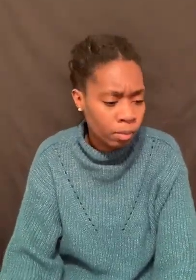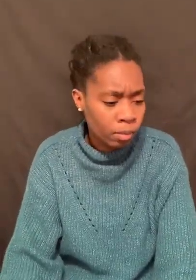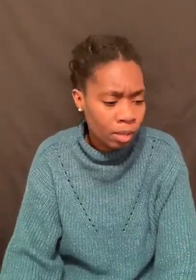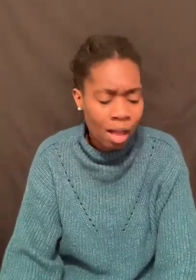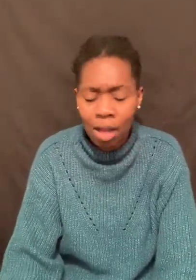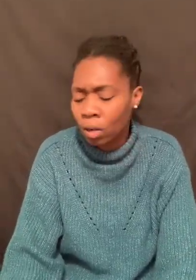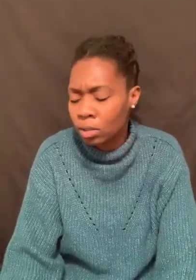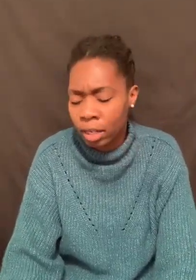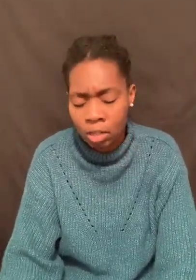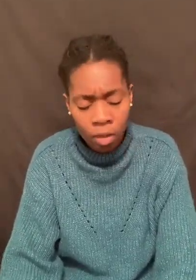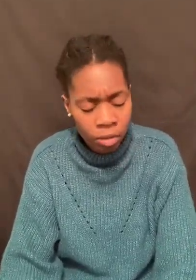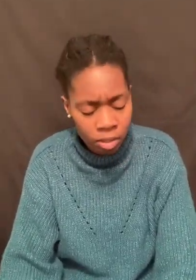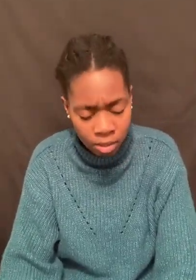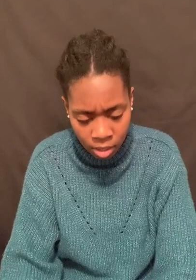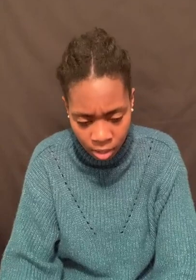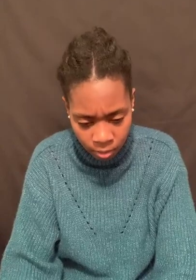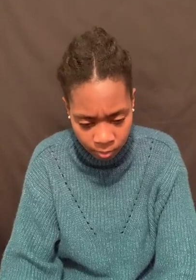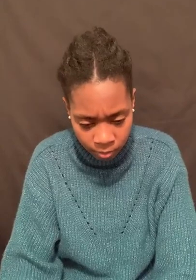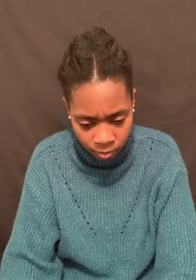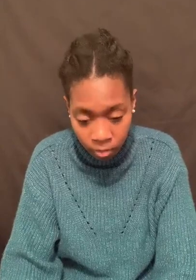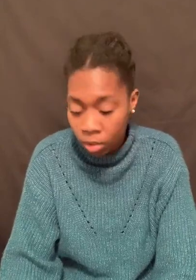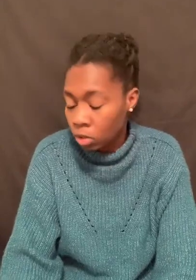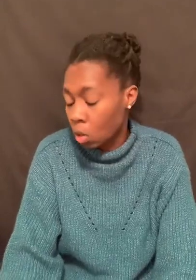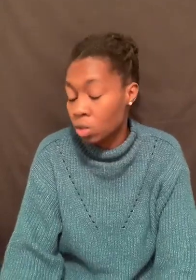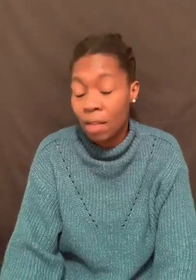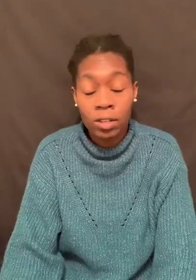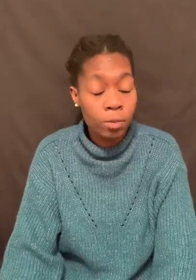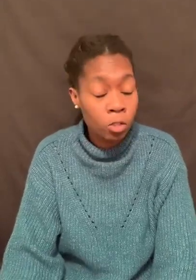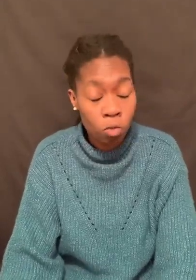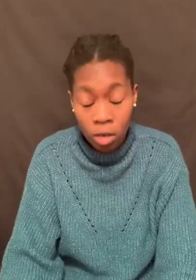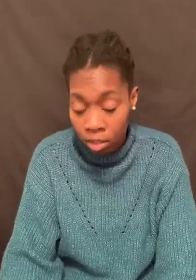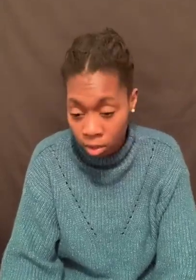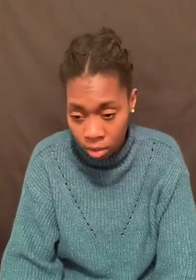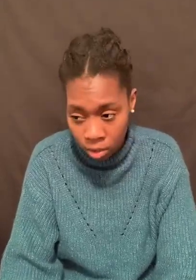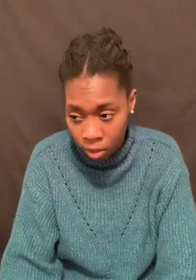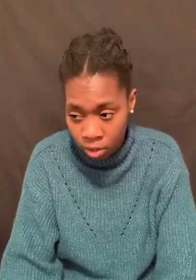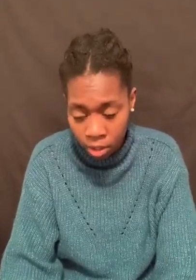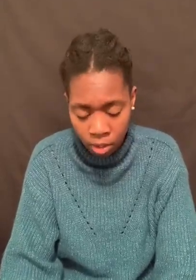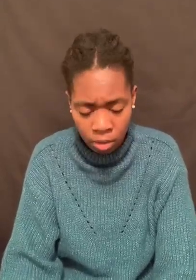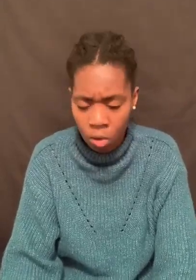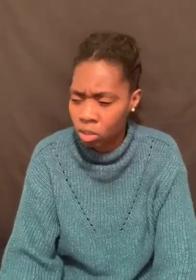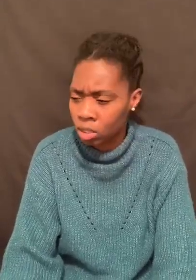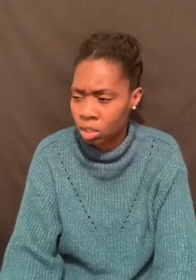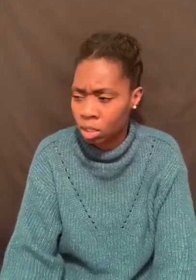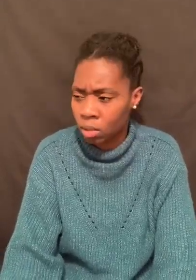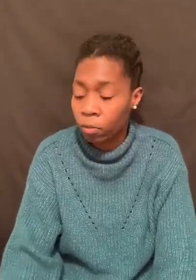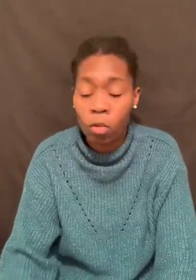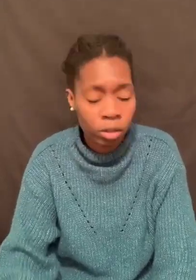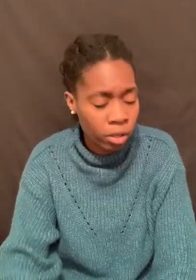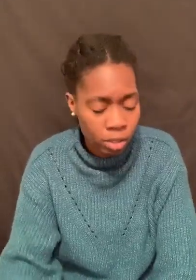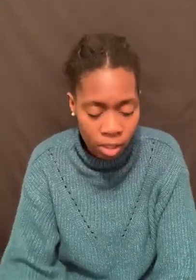And don't say John 3, 16. Don't say Philippians 4, 13. 4, 16. 4, 13.